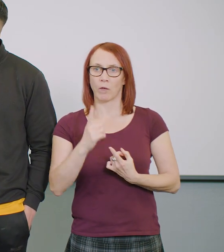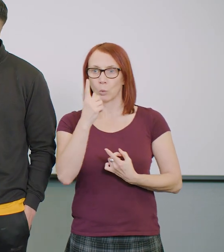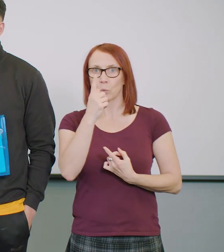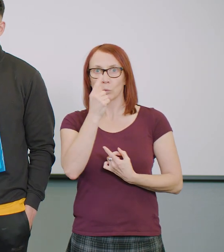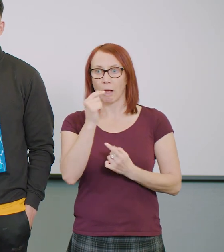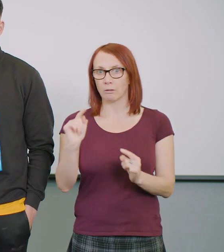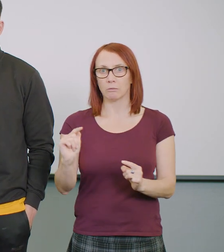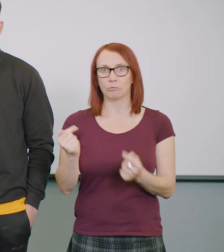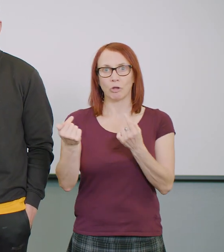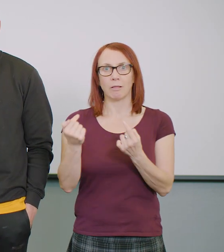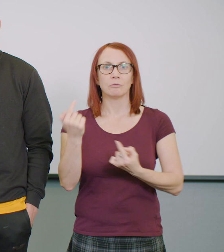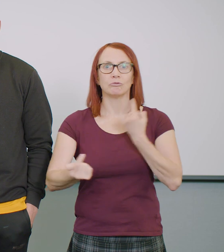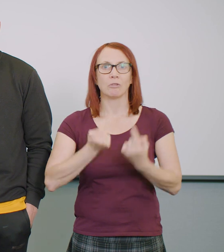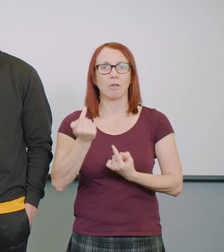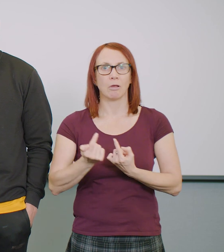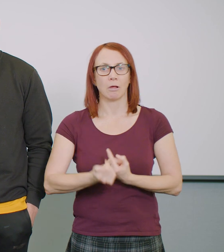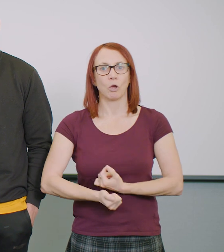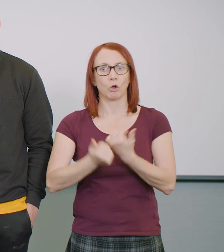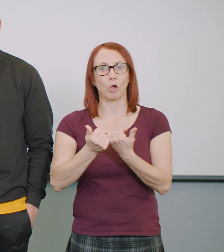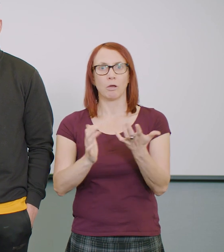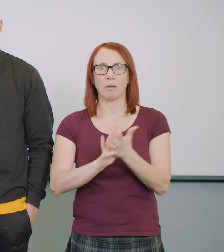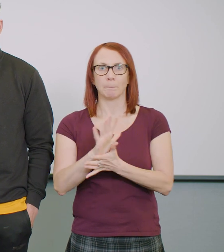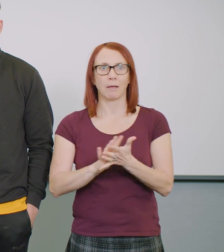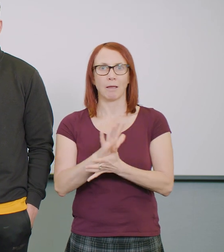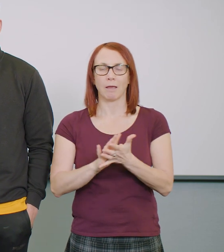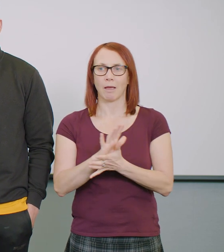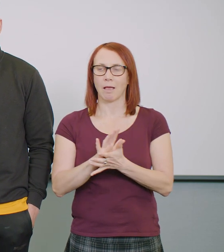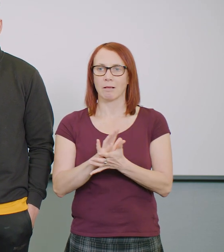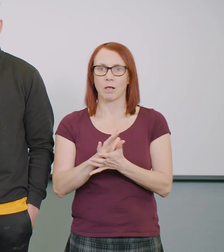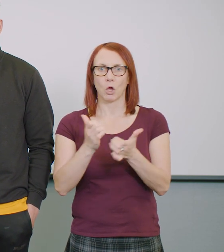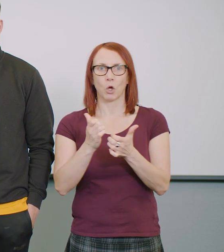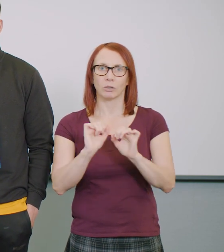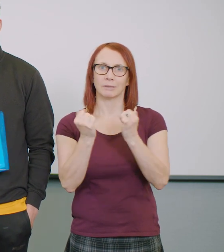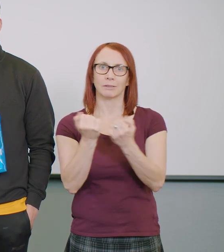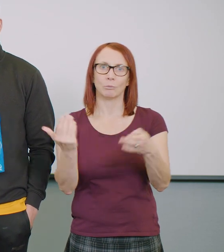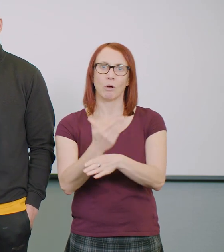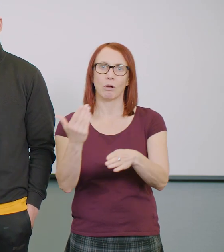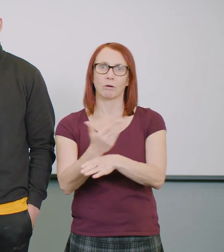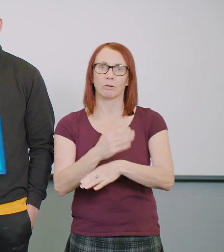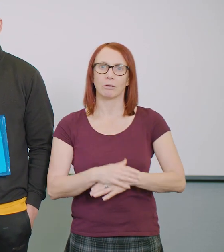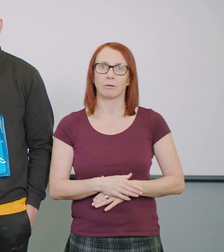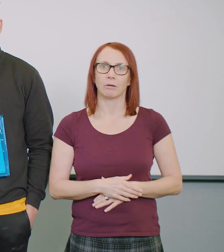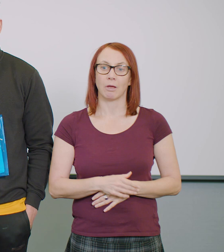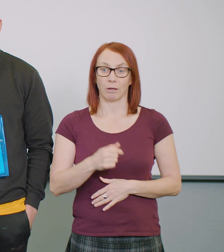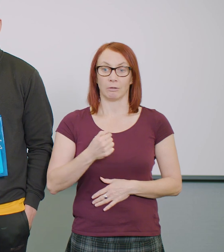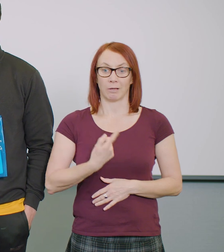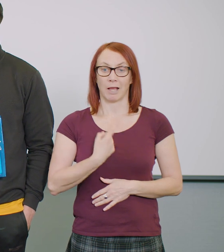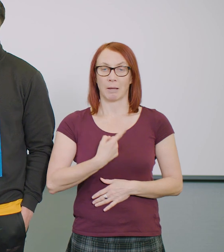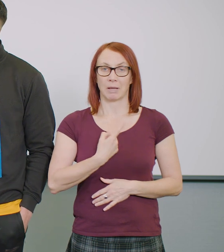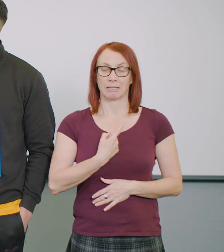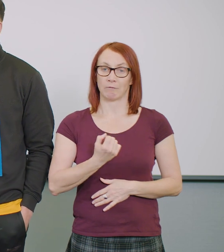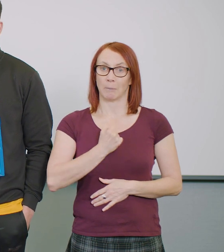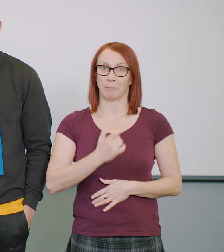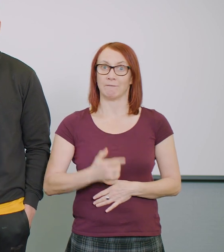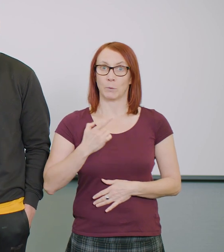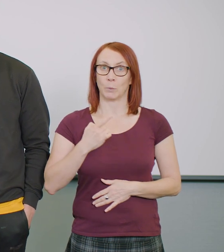I think, you know, that speaks volumes about how we worked as a team. And I know that I changed my opinion a couple of